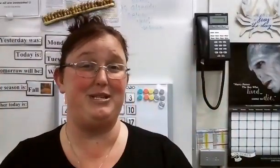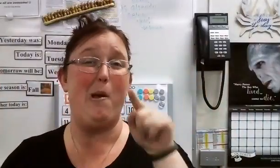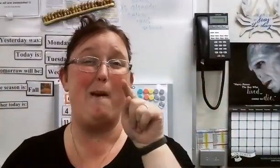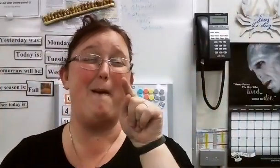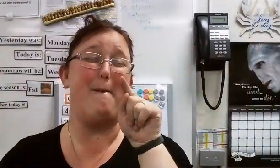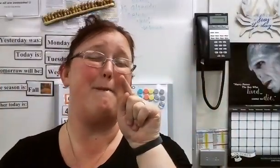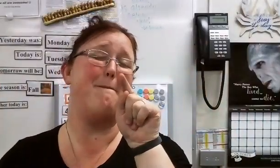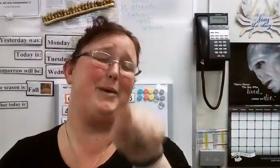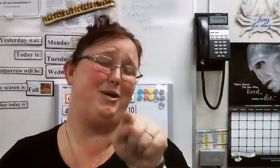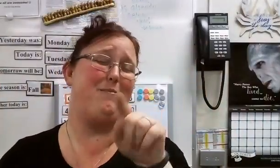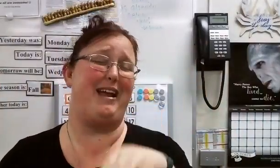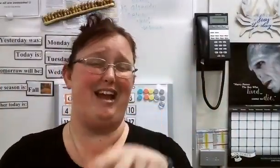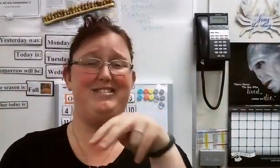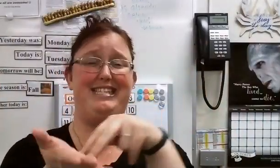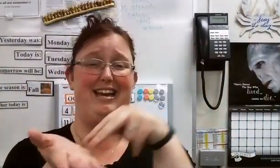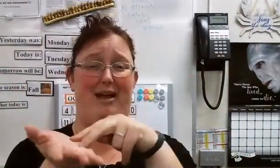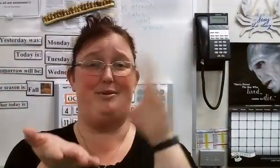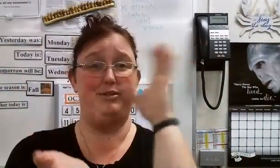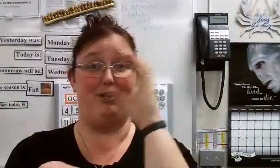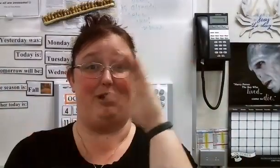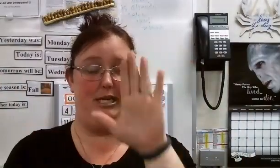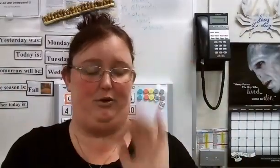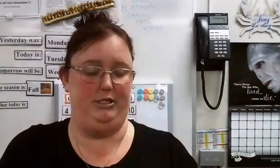but you might have to stand up to look outside yours.